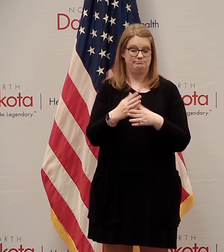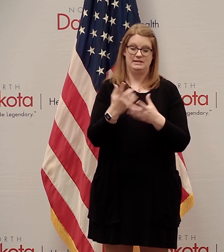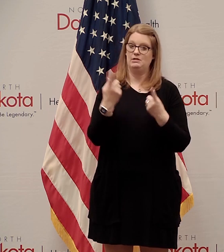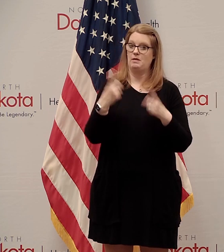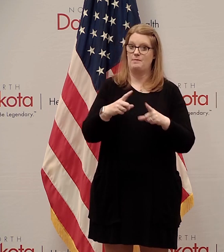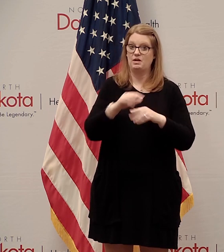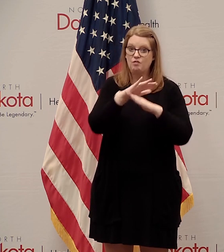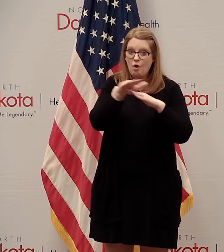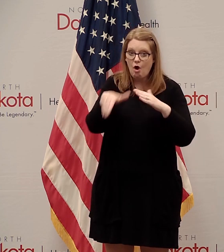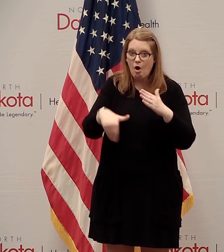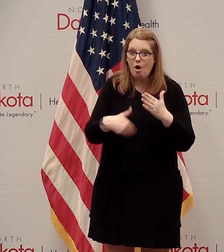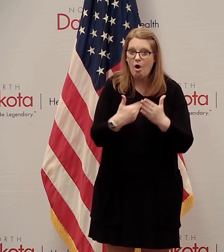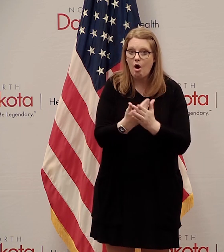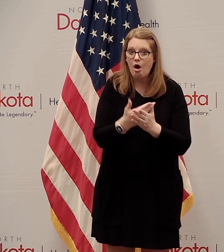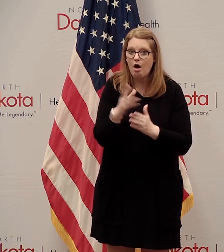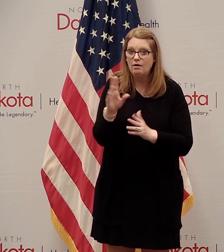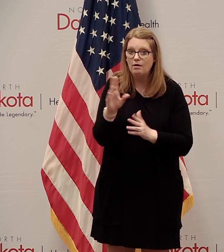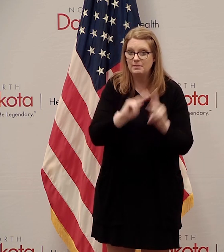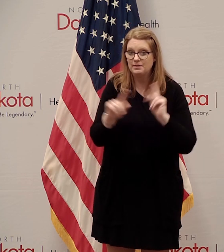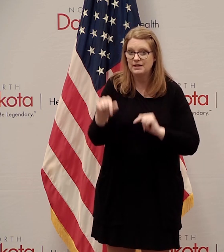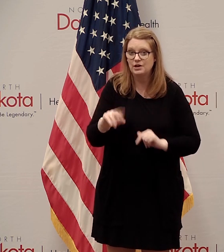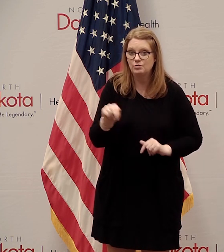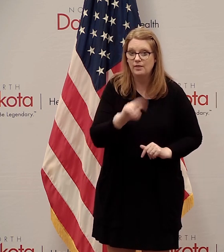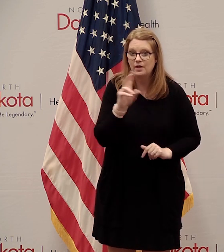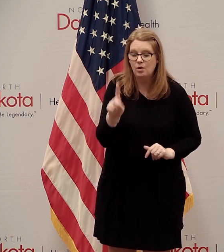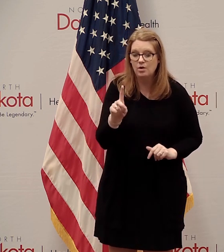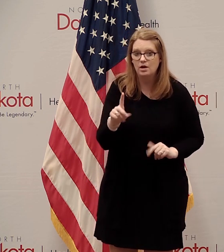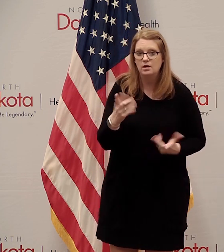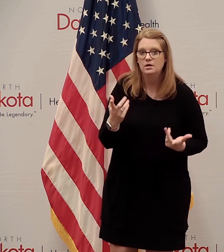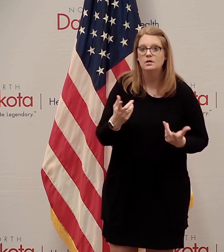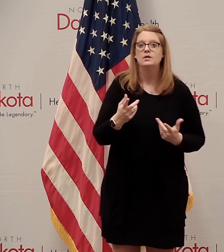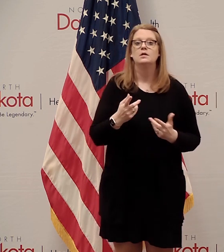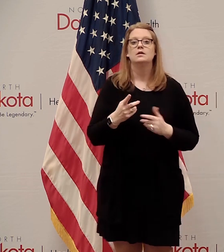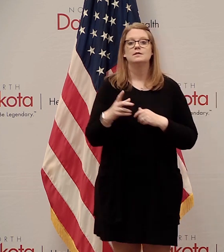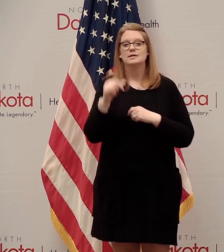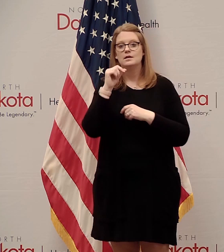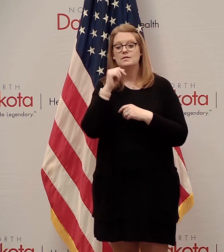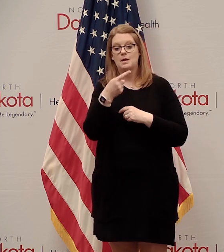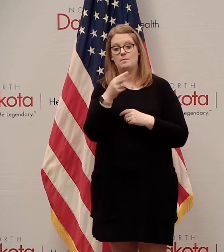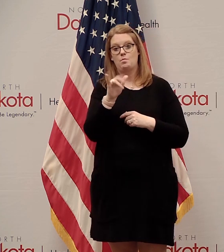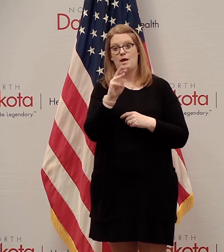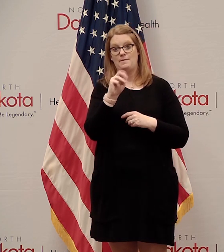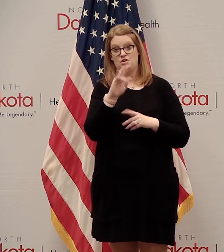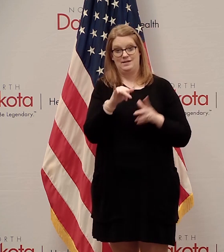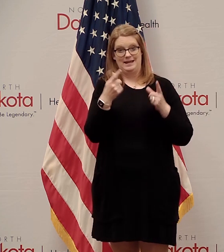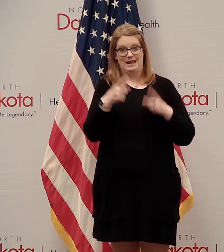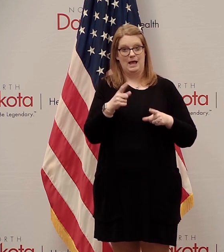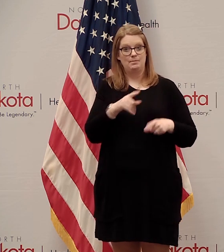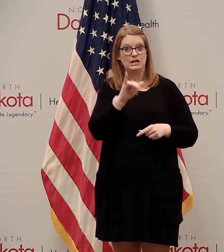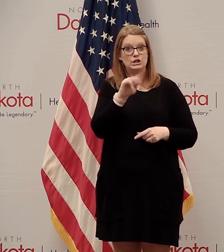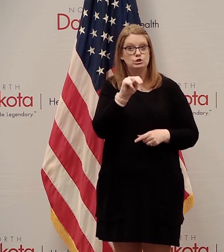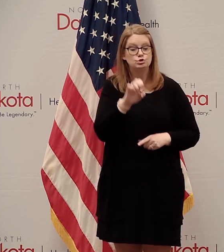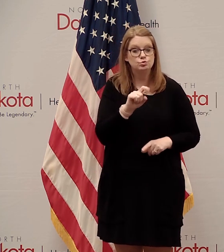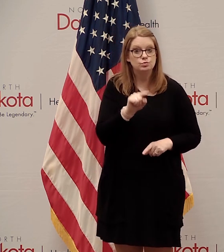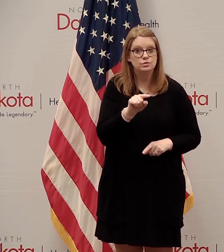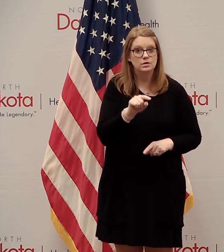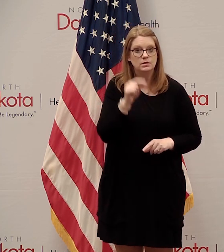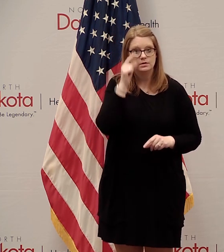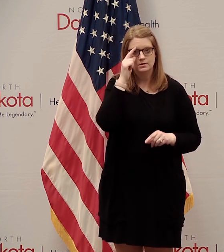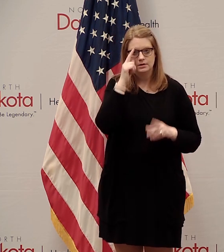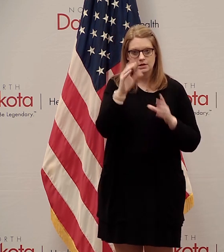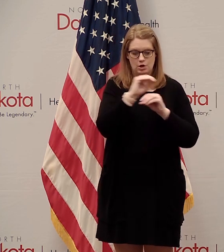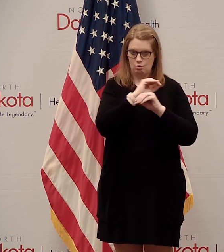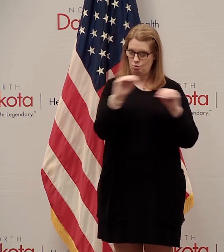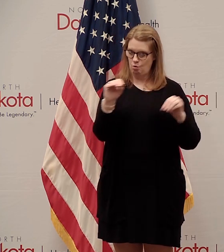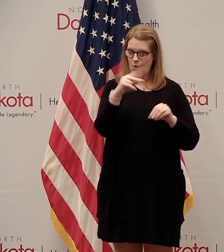means that in this primary, this has no determination on the fall election, but the primary coming up in June is that there'll be no